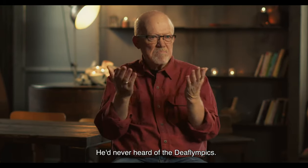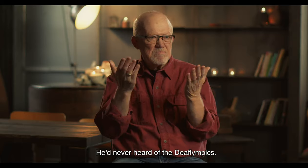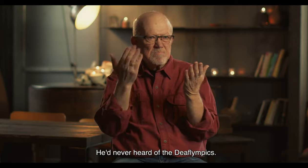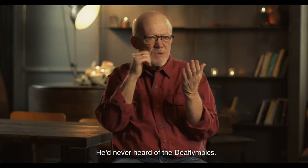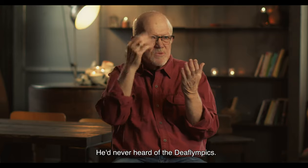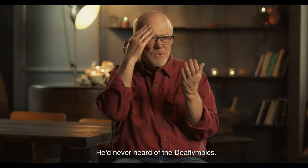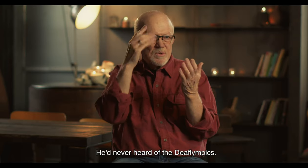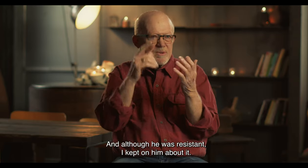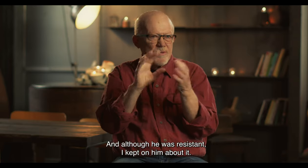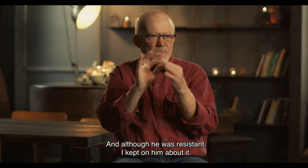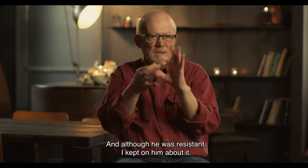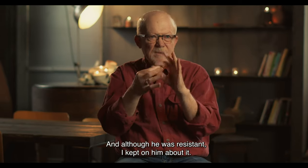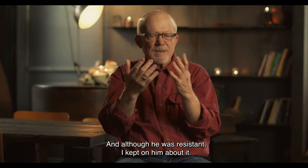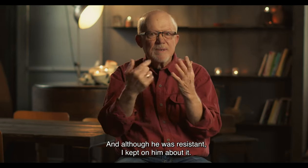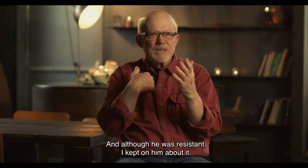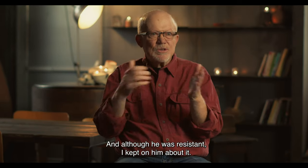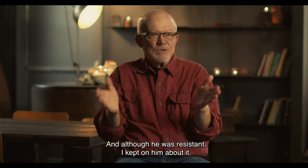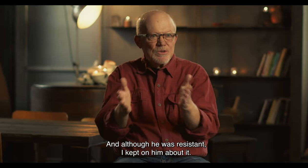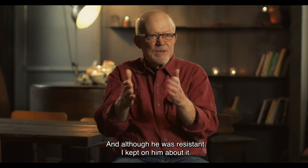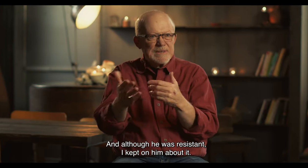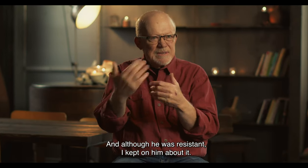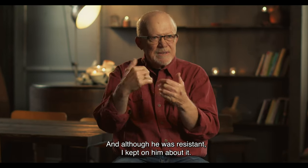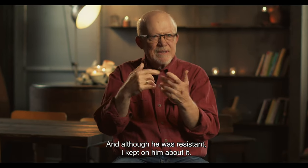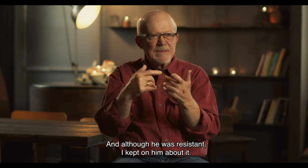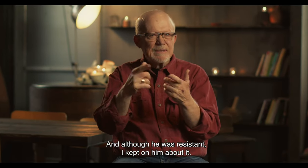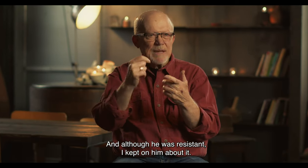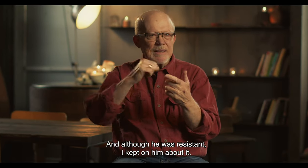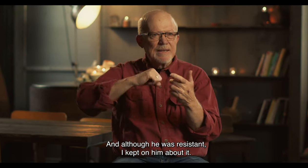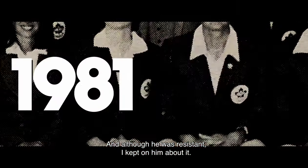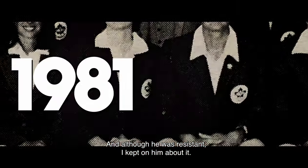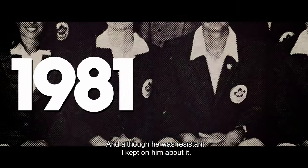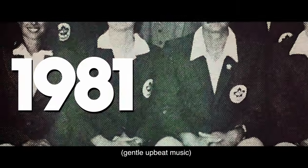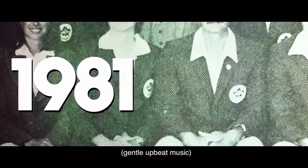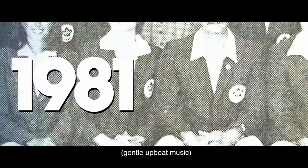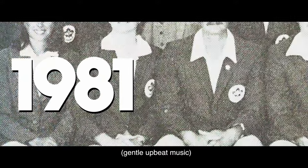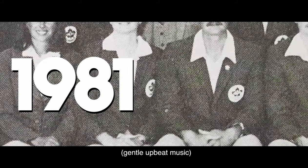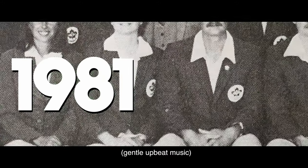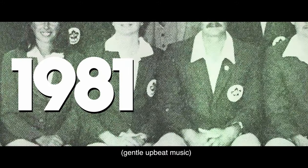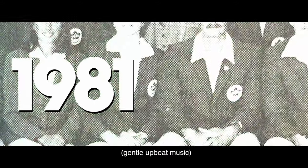He'd never heard of the Deaflympics, and although he was resistant, I kept on him about it.